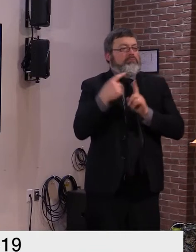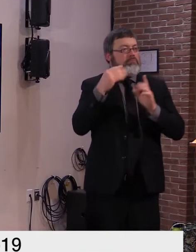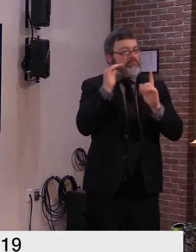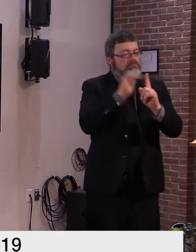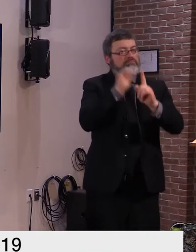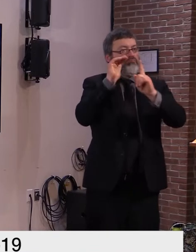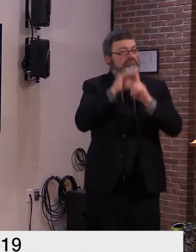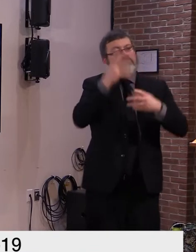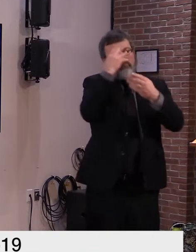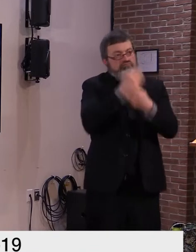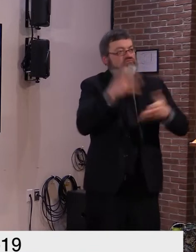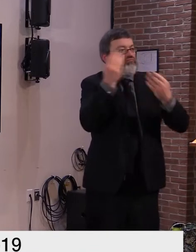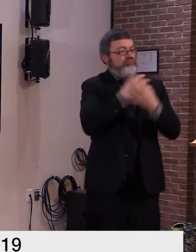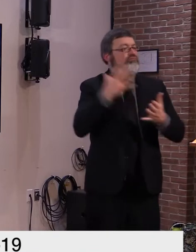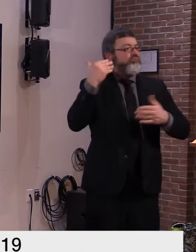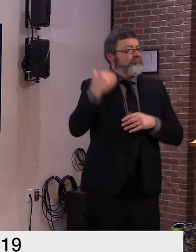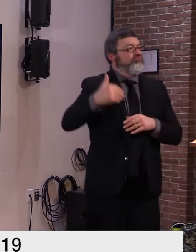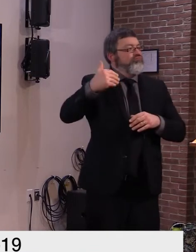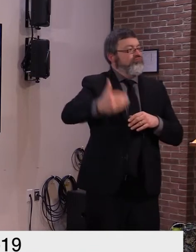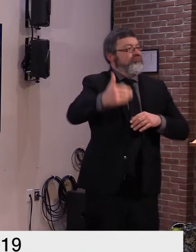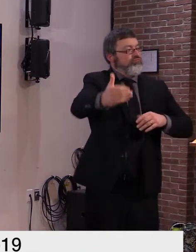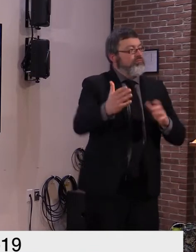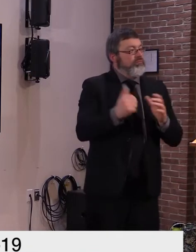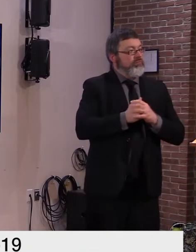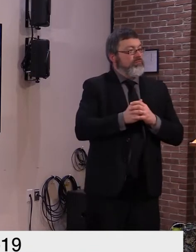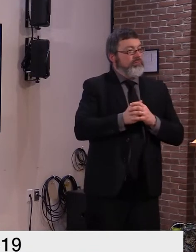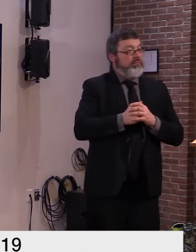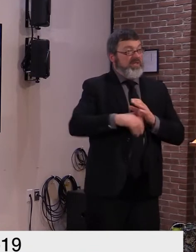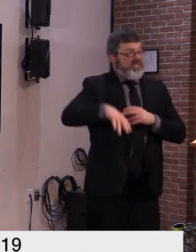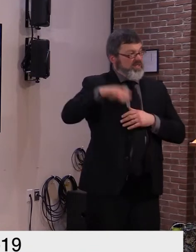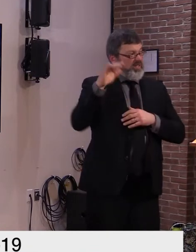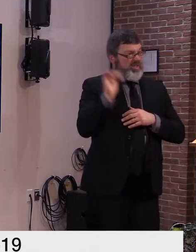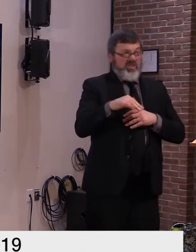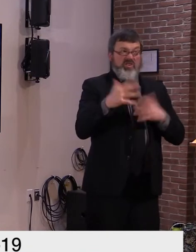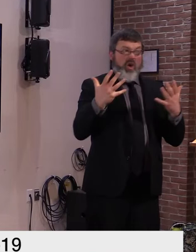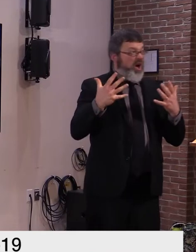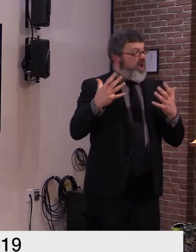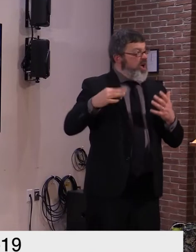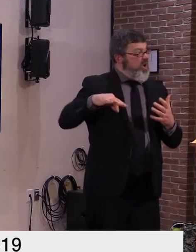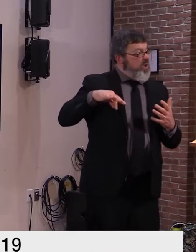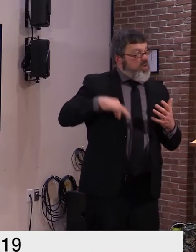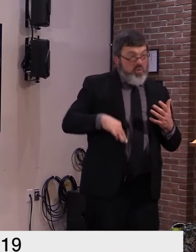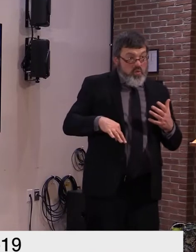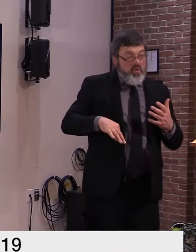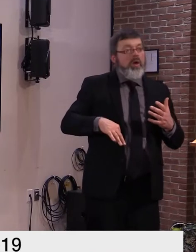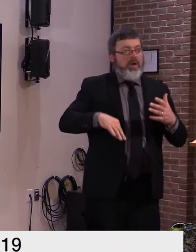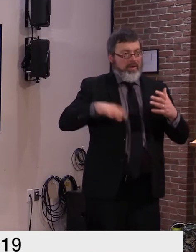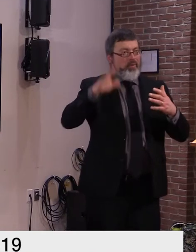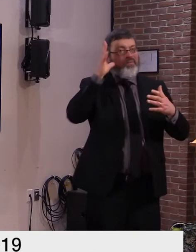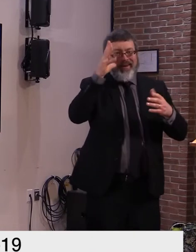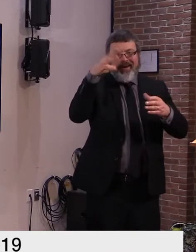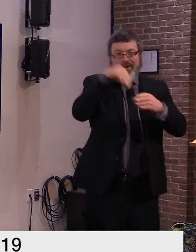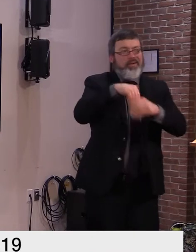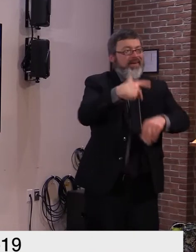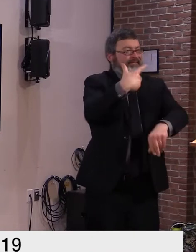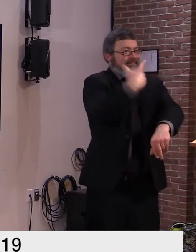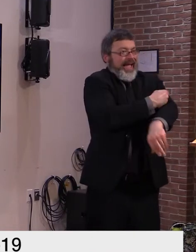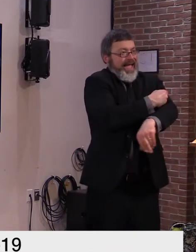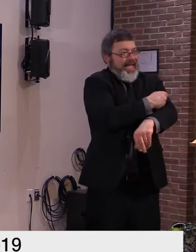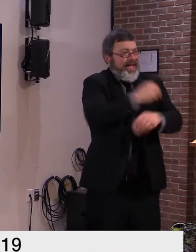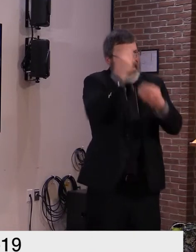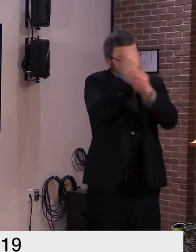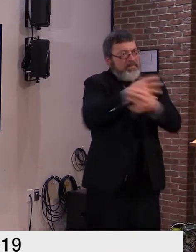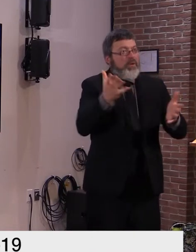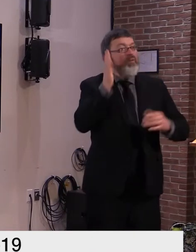to activities gatherings and events that make up the quality of life we treasure so much in vermont again that alert that